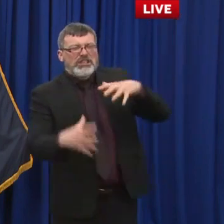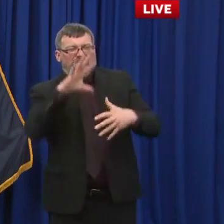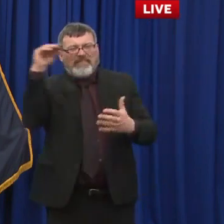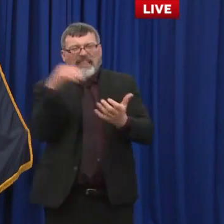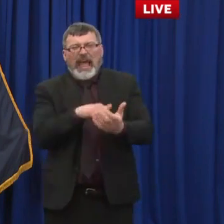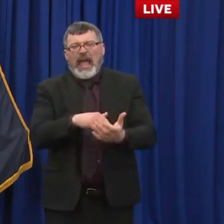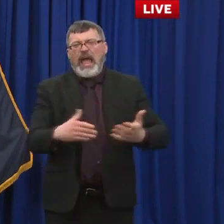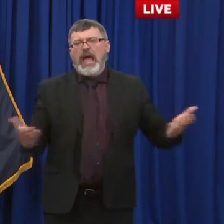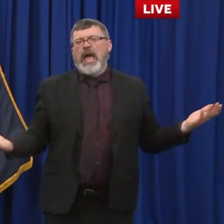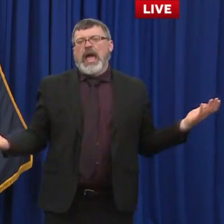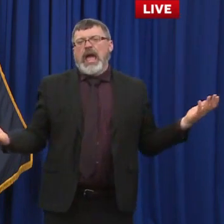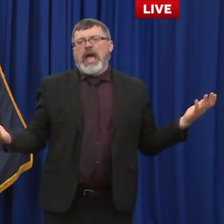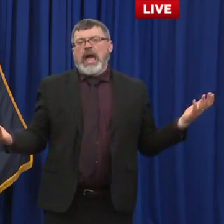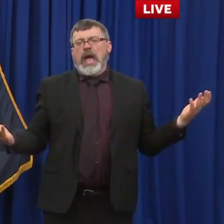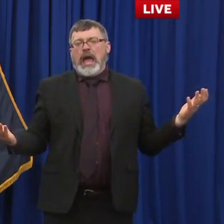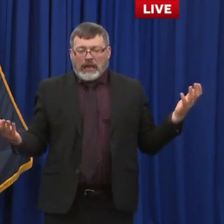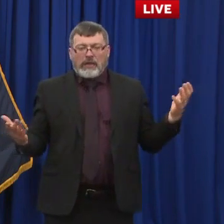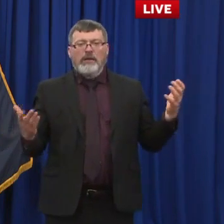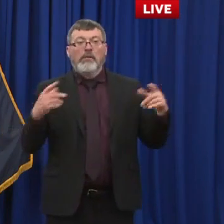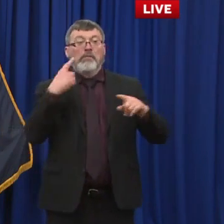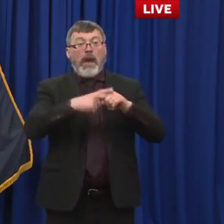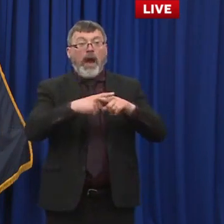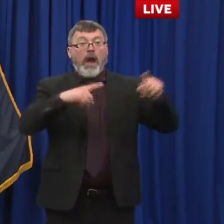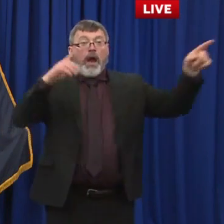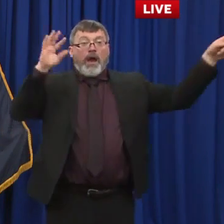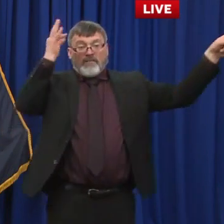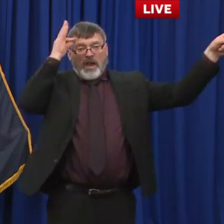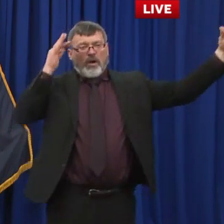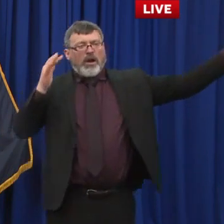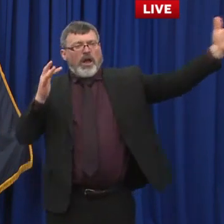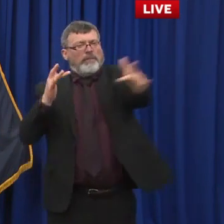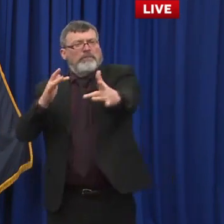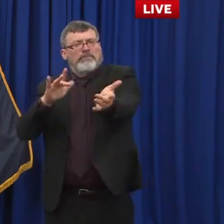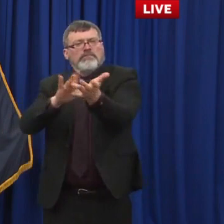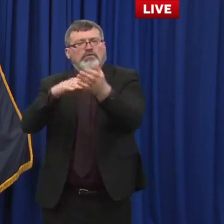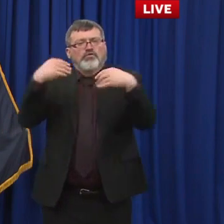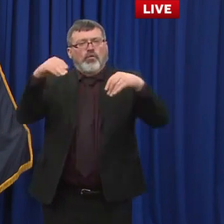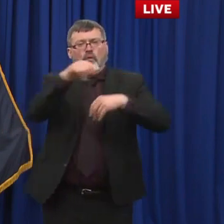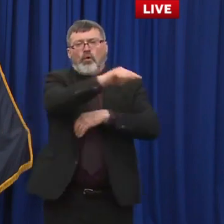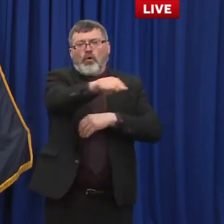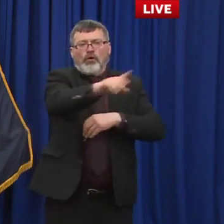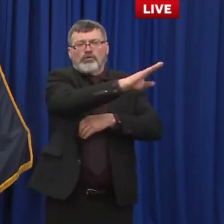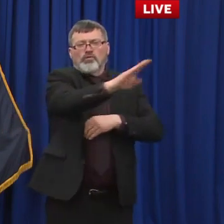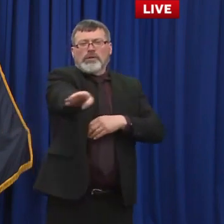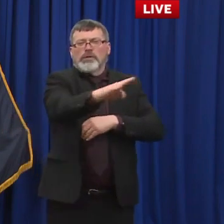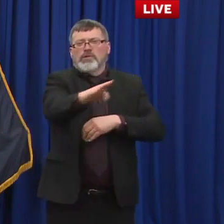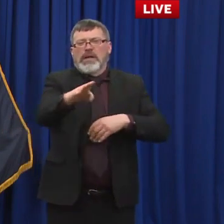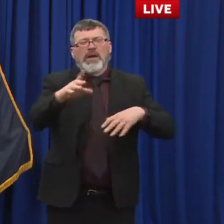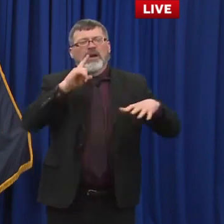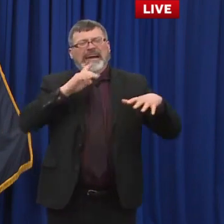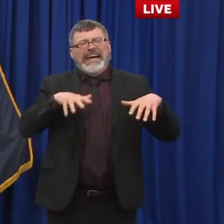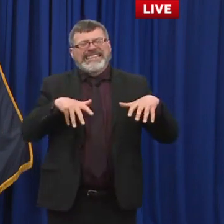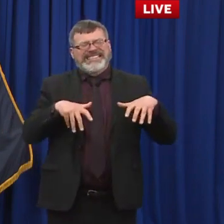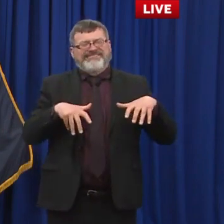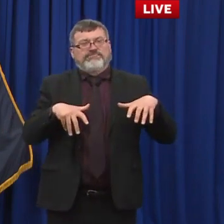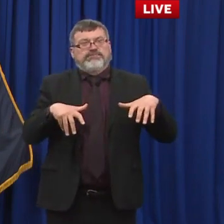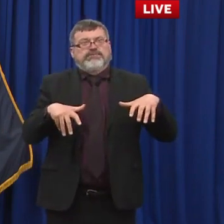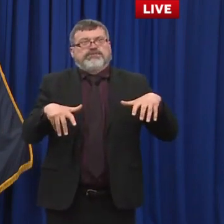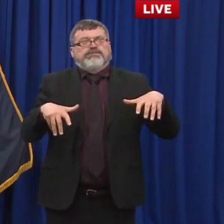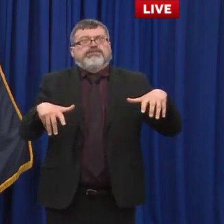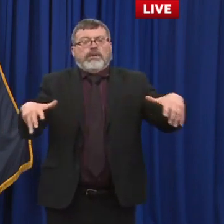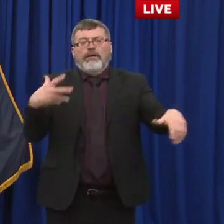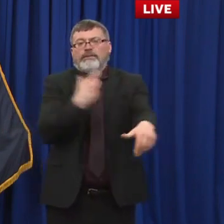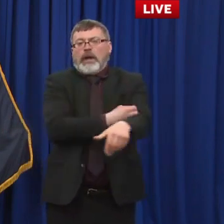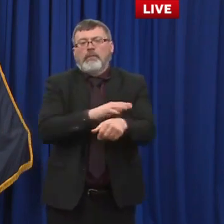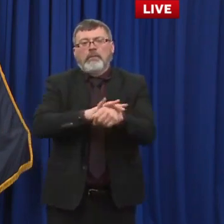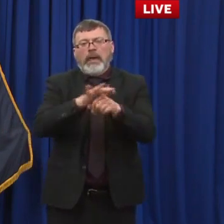won't be as much of a priority because the health health care system the hospitals themselves the pharmacies themselves will have hopefully plenty of it and folks